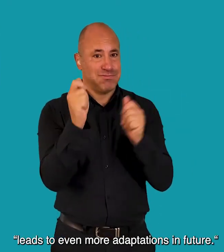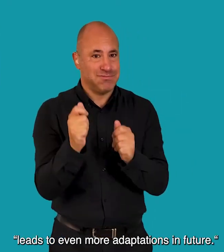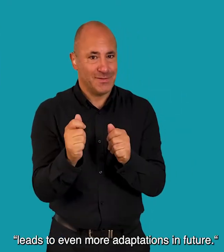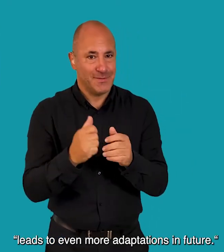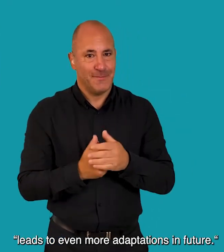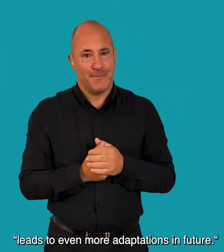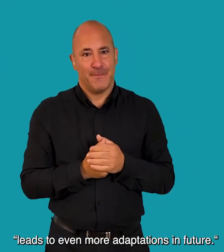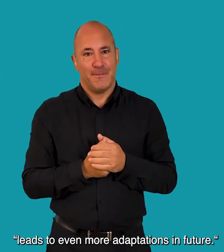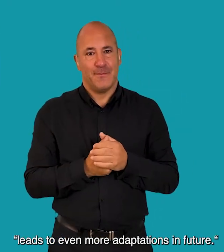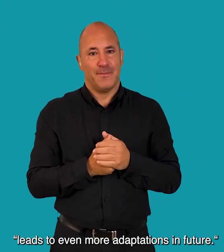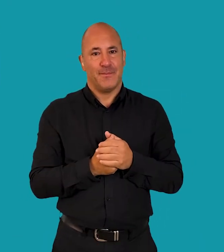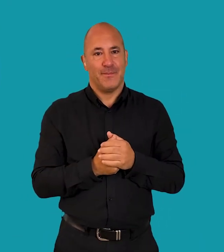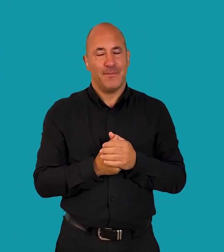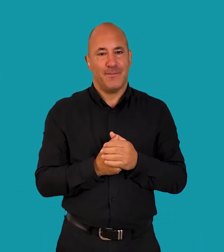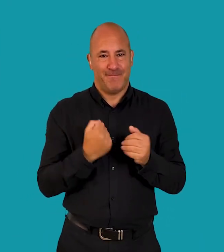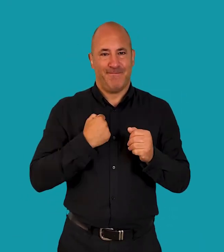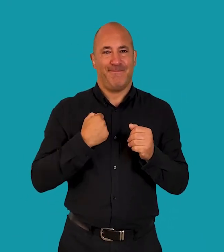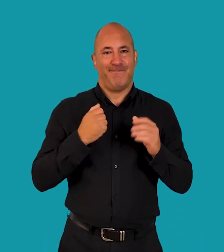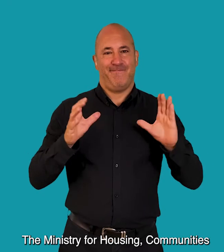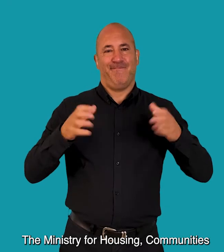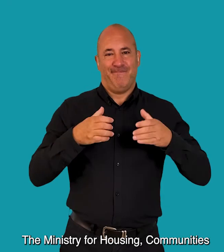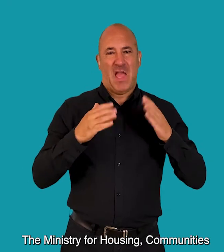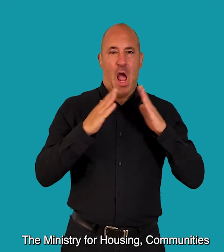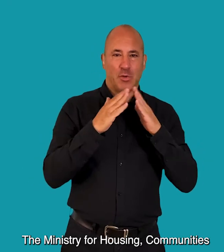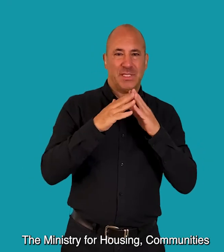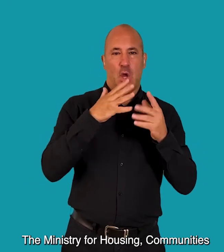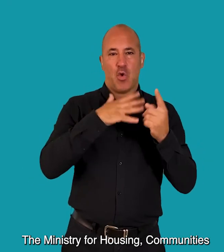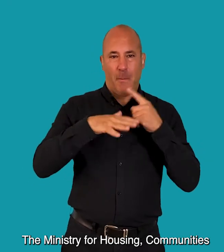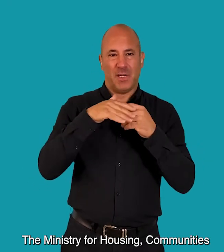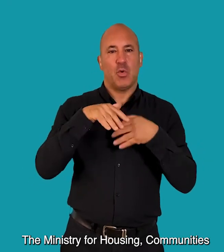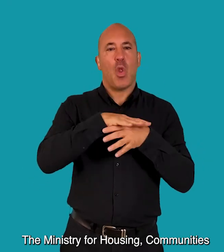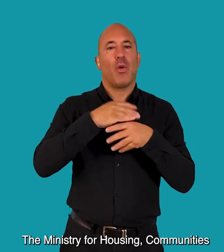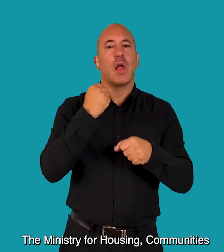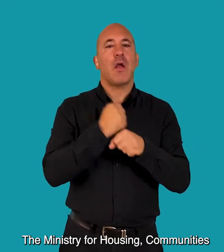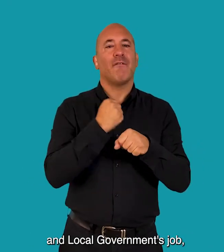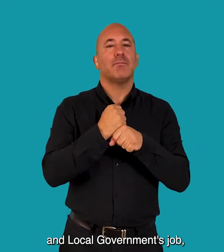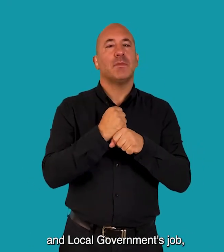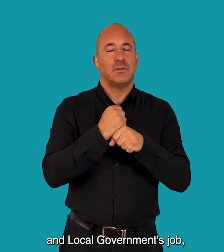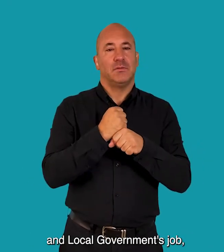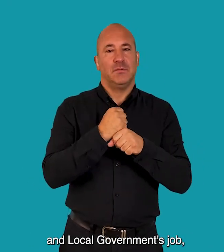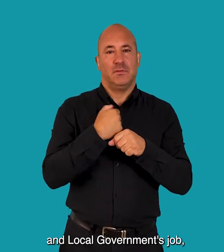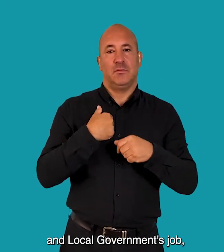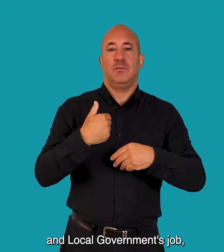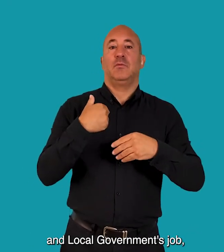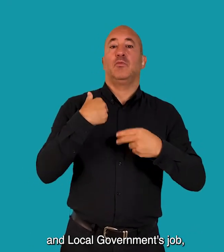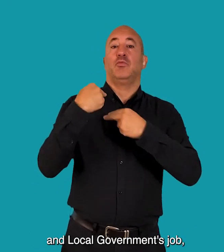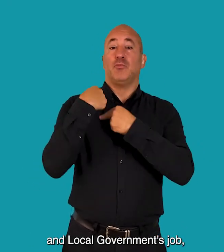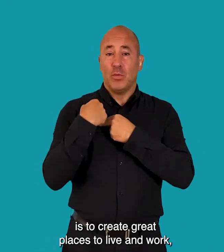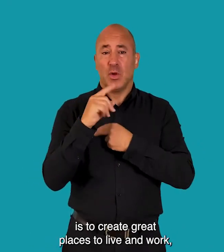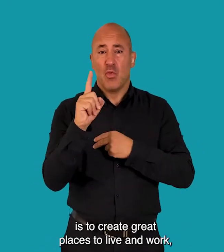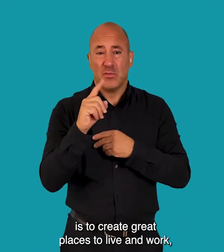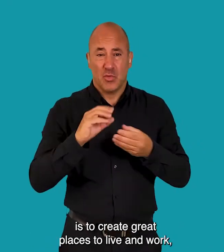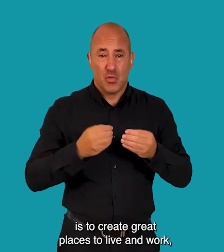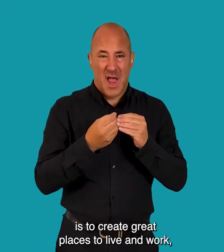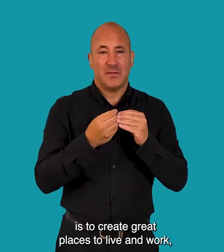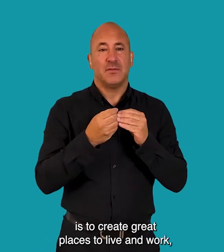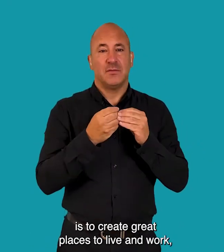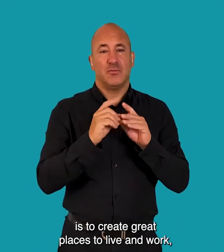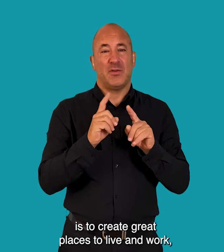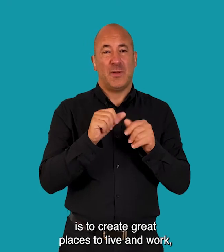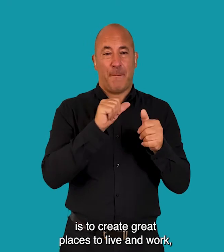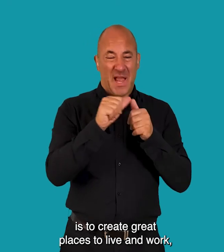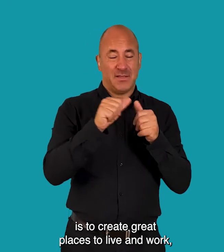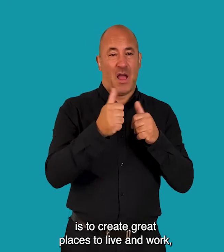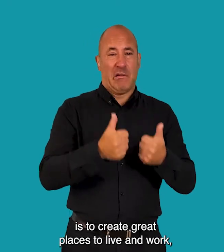adaptations in future The Ministry for Housing, Communities and Local Government's job is to create great